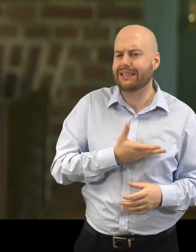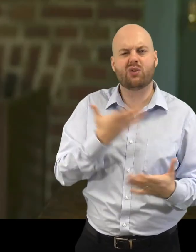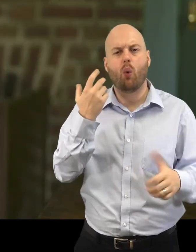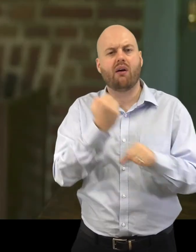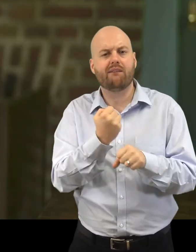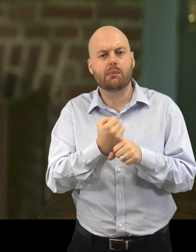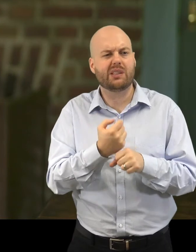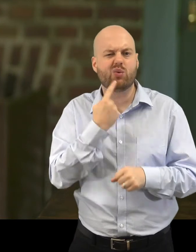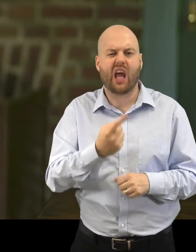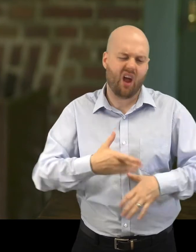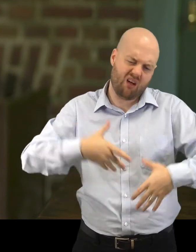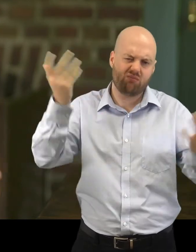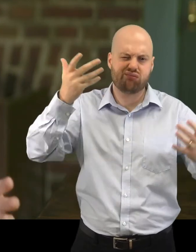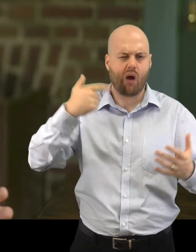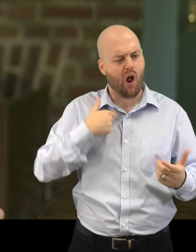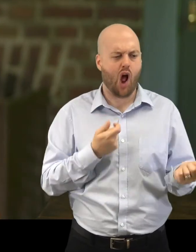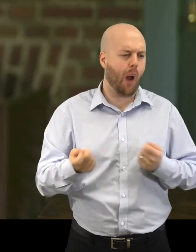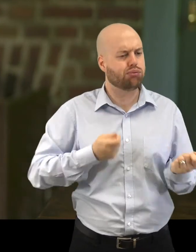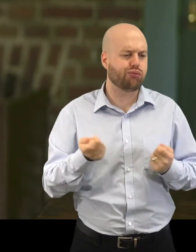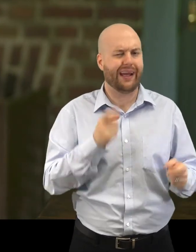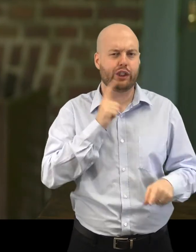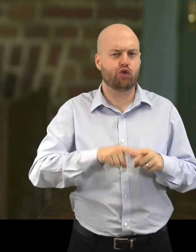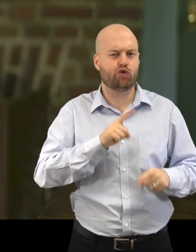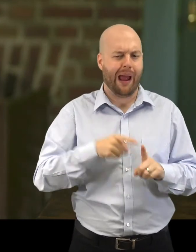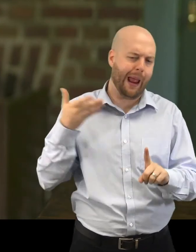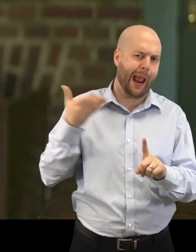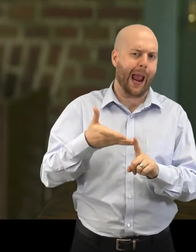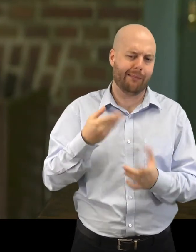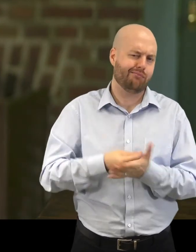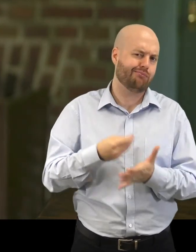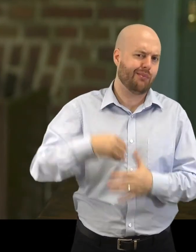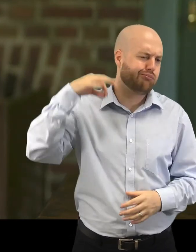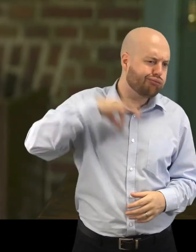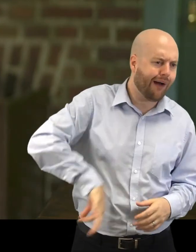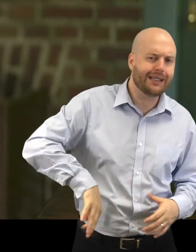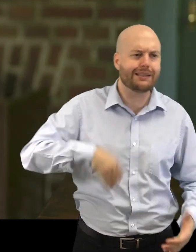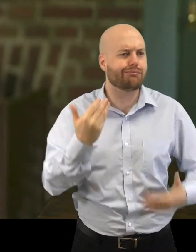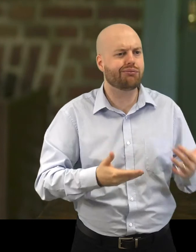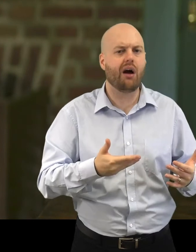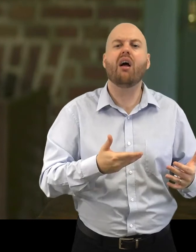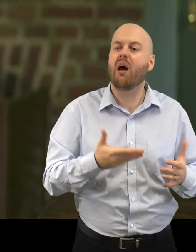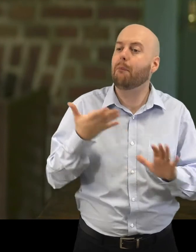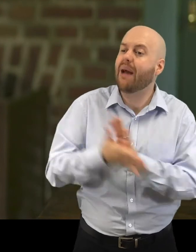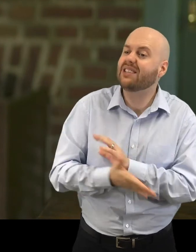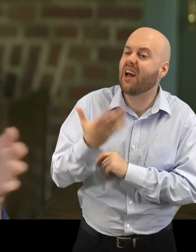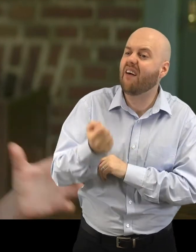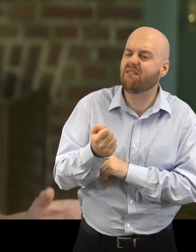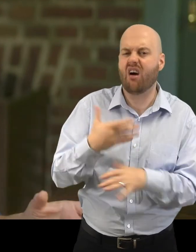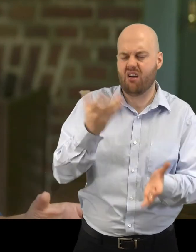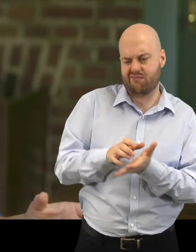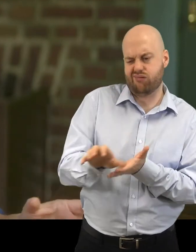or for a government to say, well, we'll just operate the way we need to operate to make as much money as we possibly can. And then we'll kind of clean up the